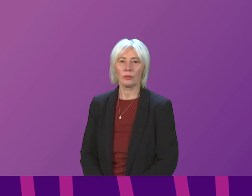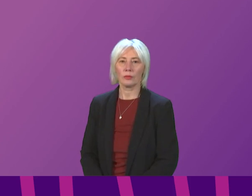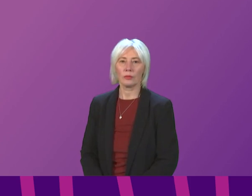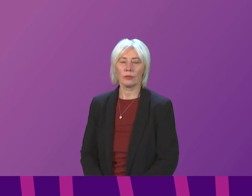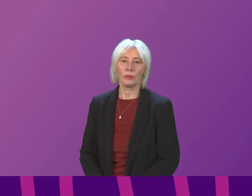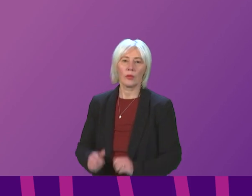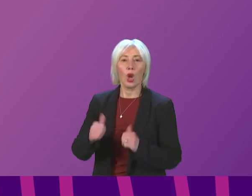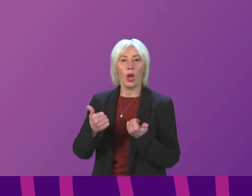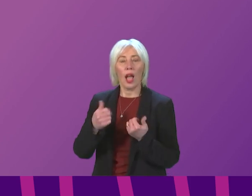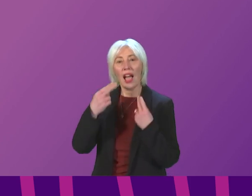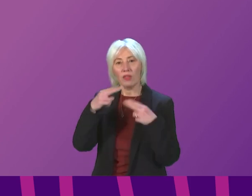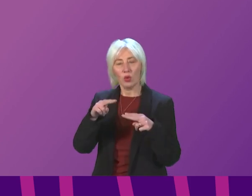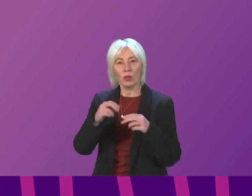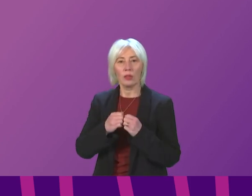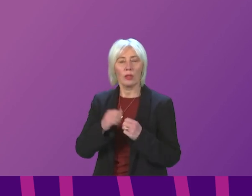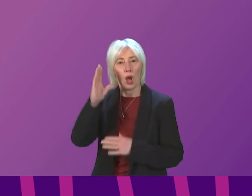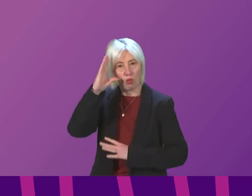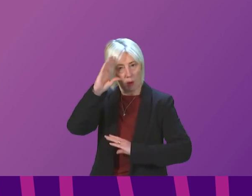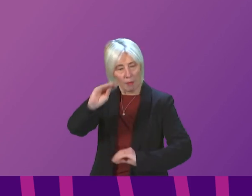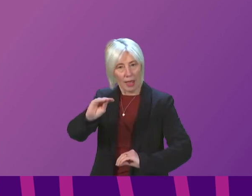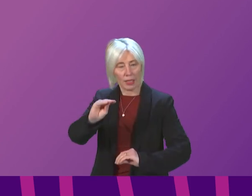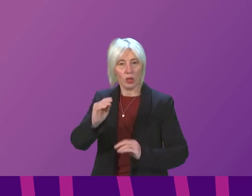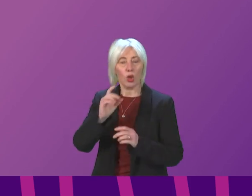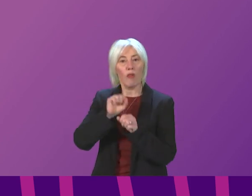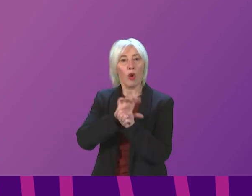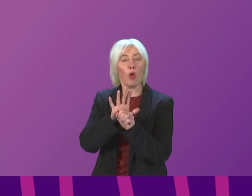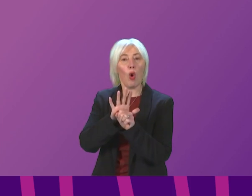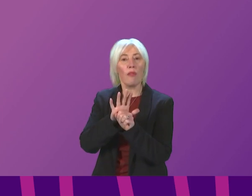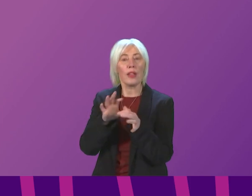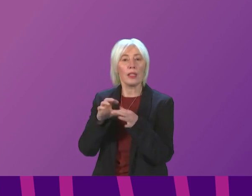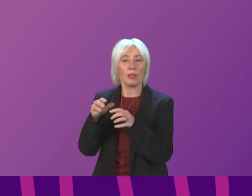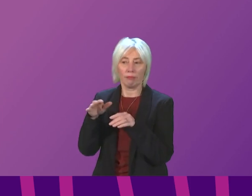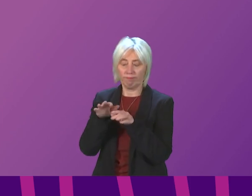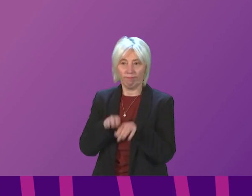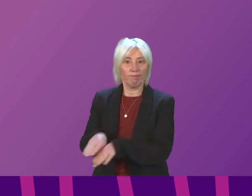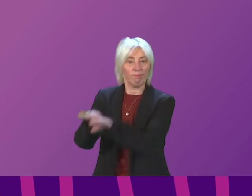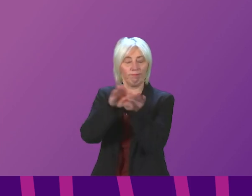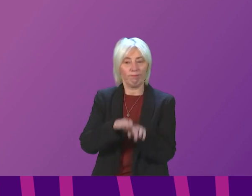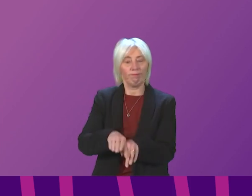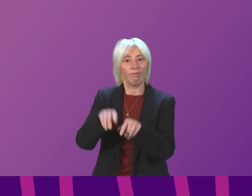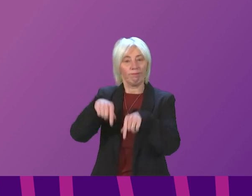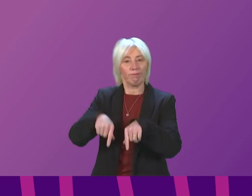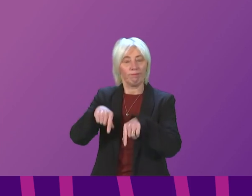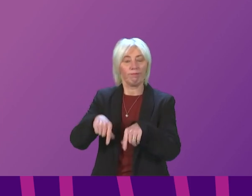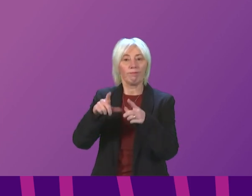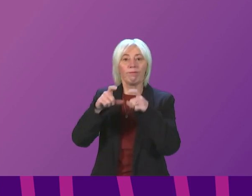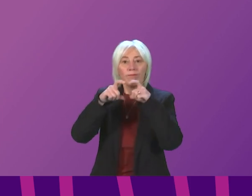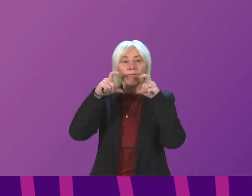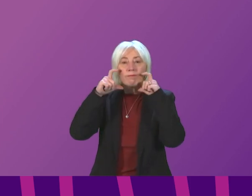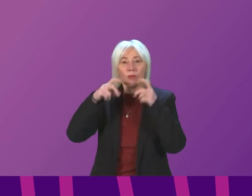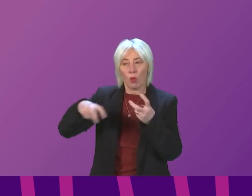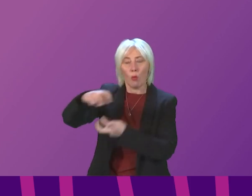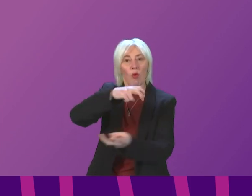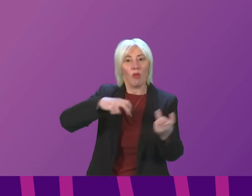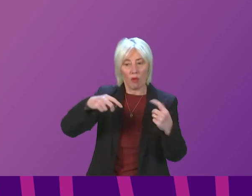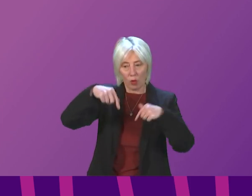Good afternoon. Can I remind members of the COVID-related measures that are in place and that face coverings should be worn when moving around